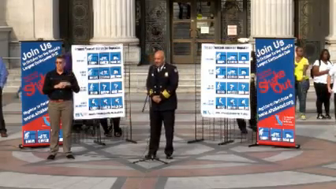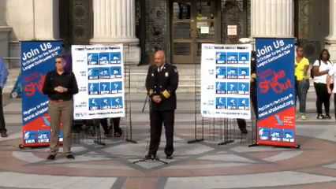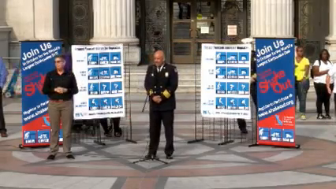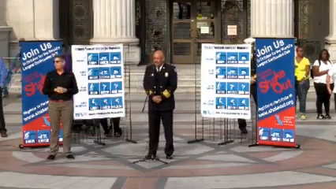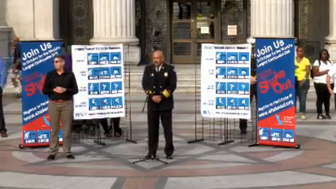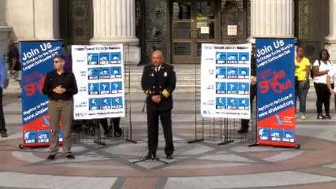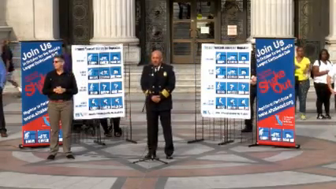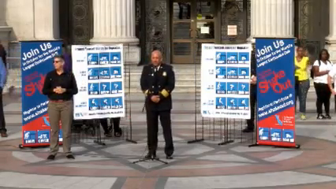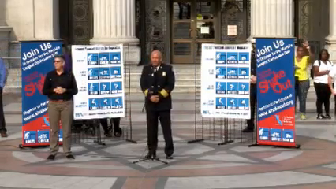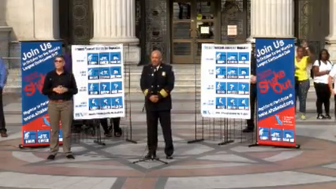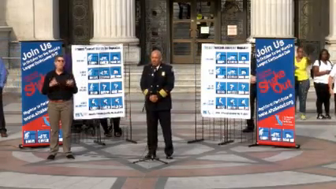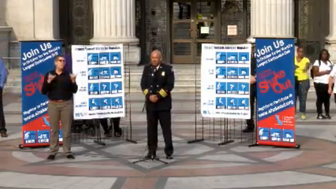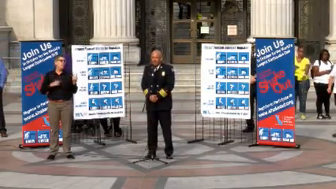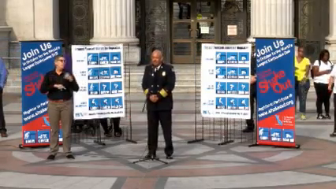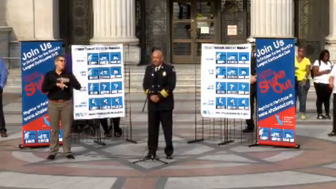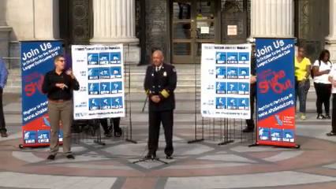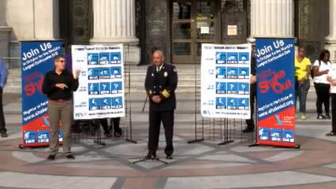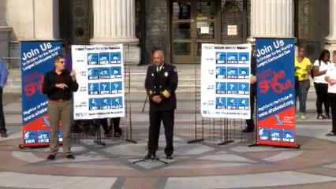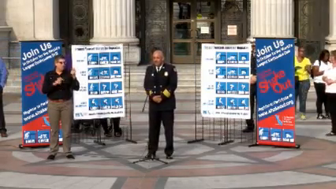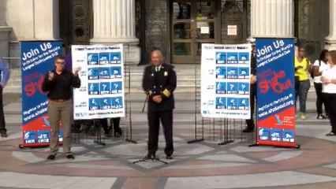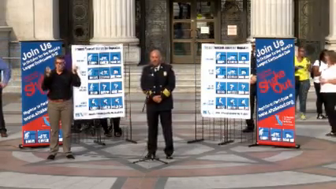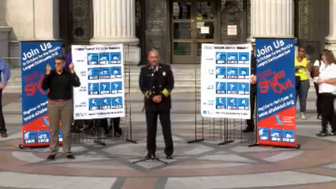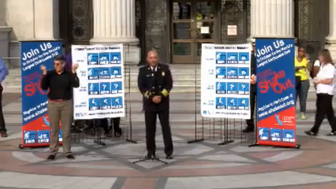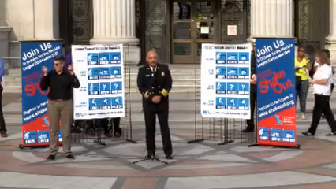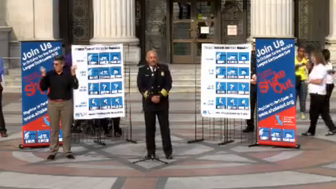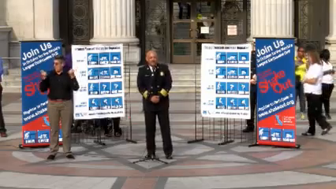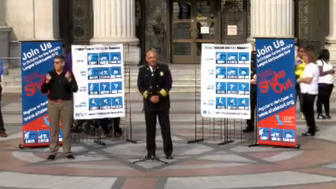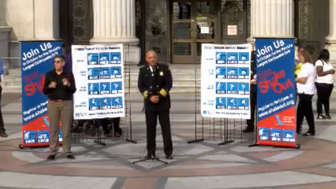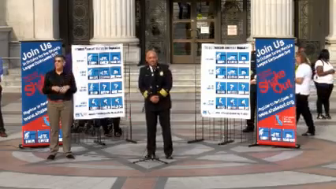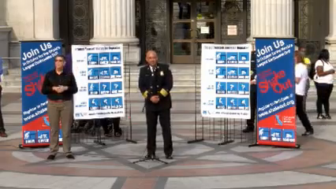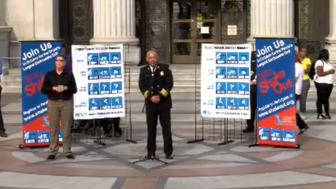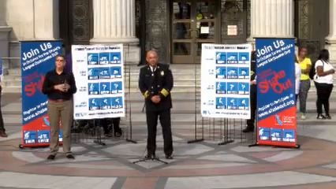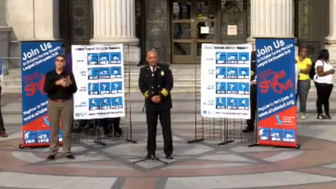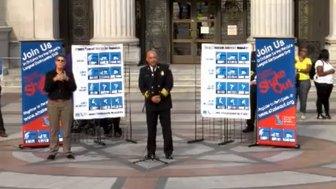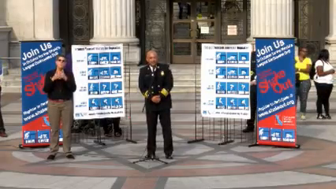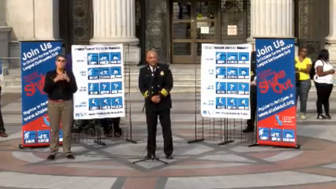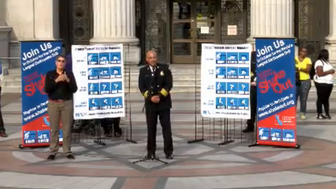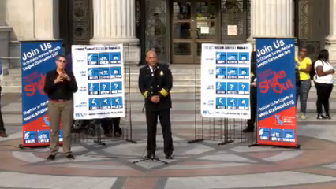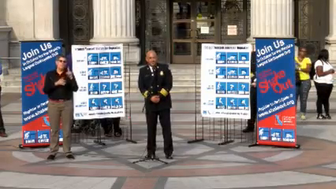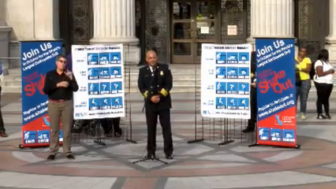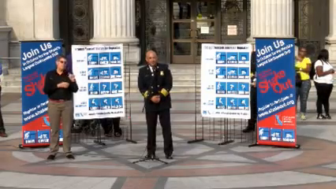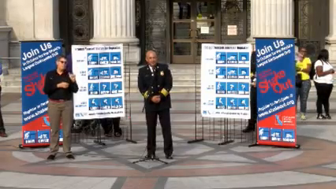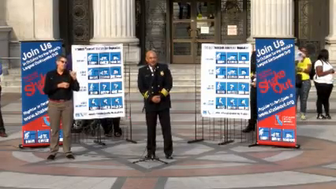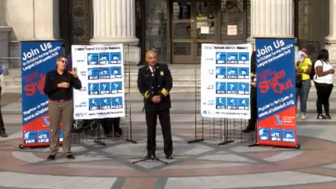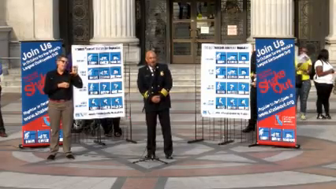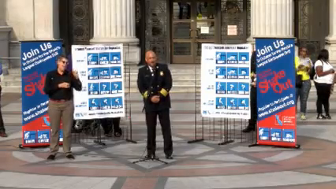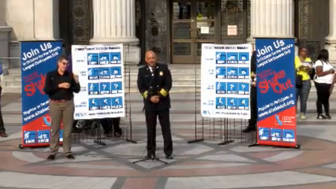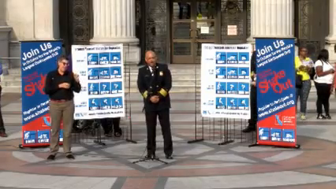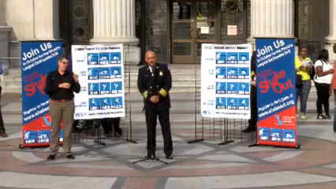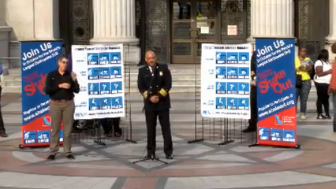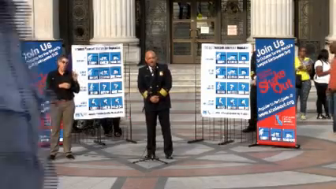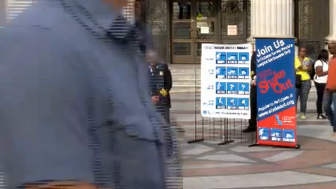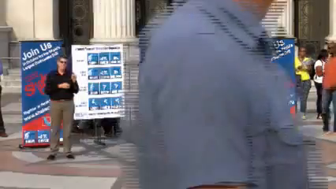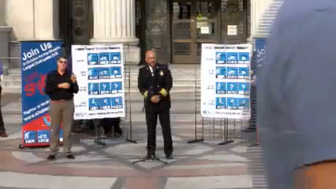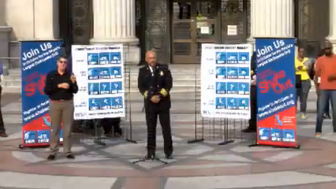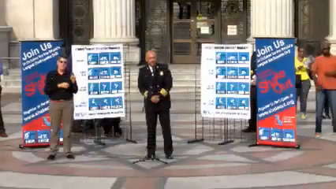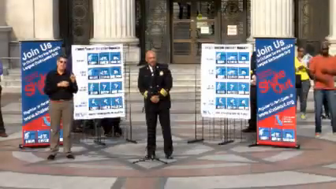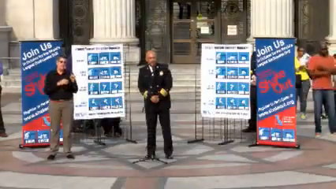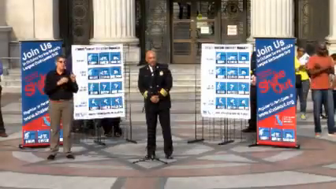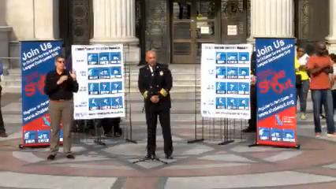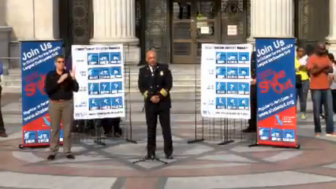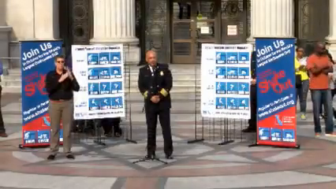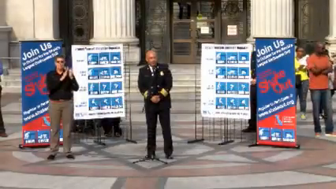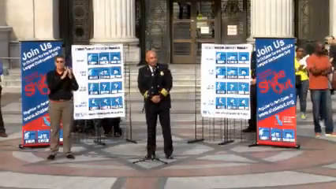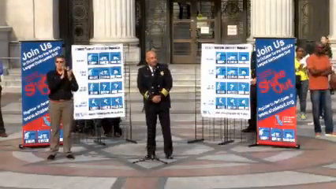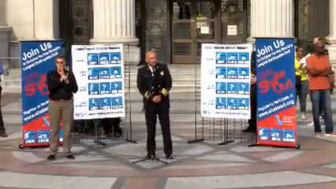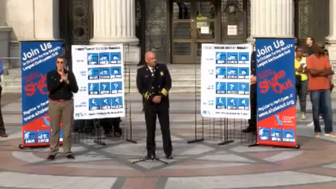Today is also a day of celebration. The American Disabilities Act was a landmark legislation enacted 25